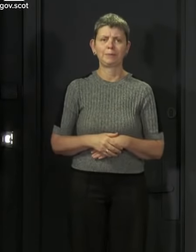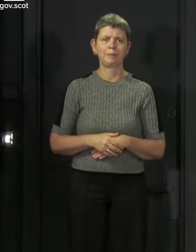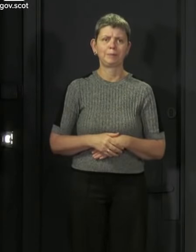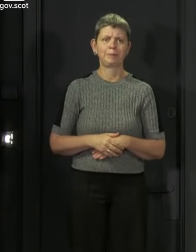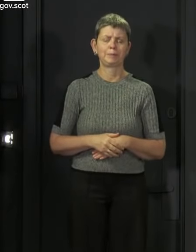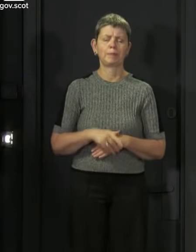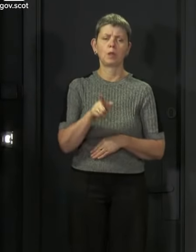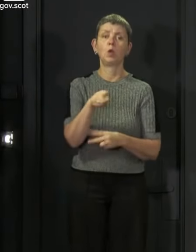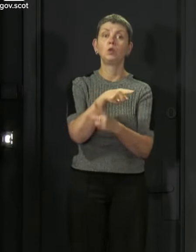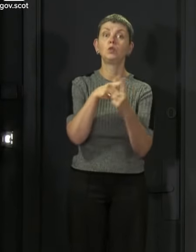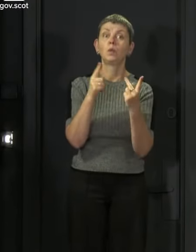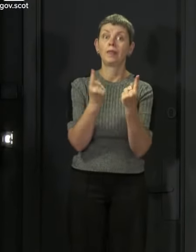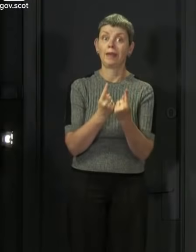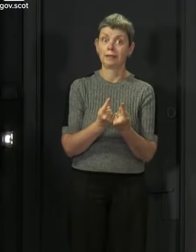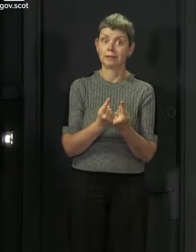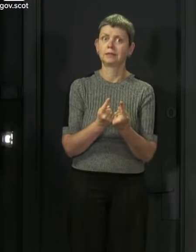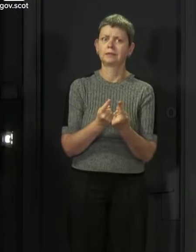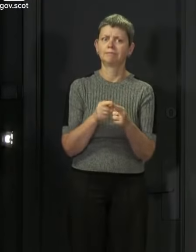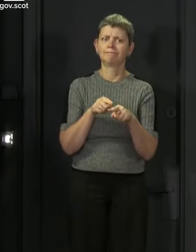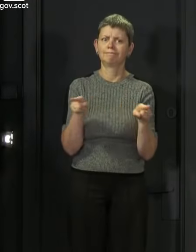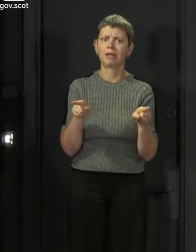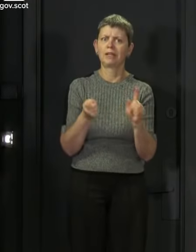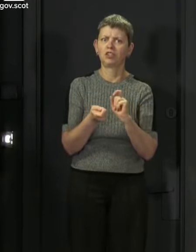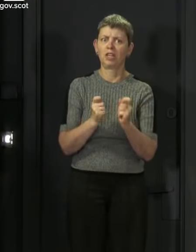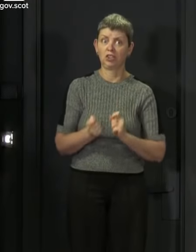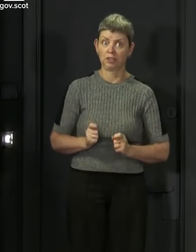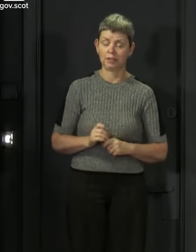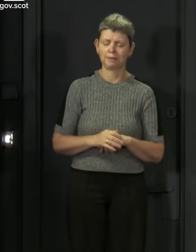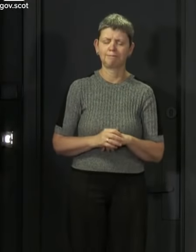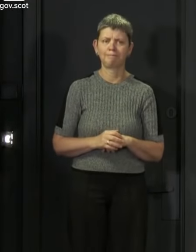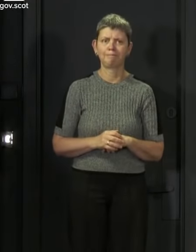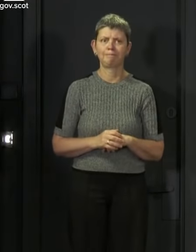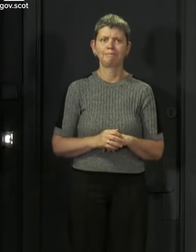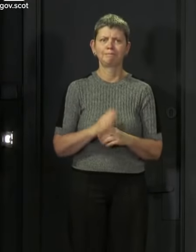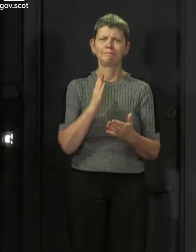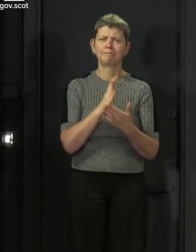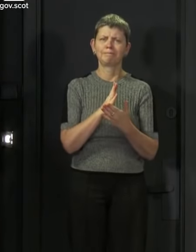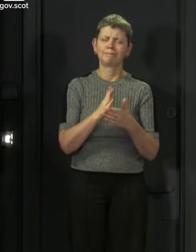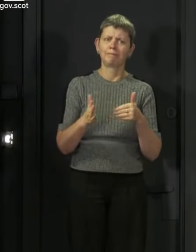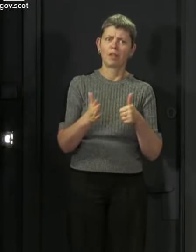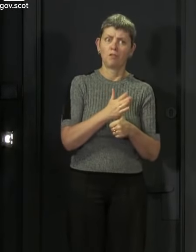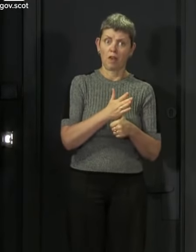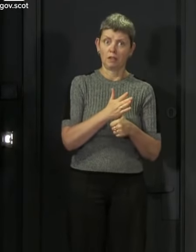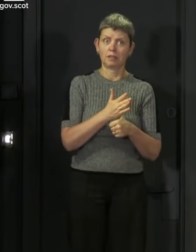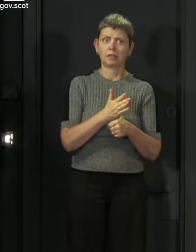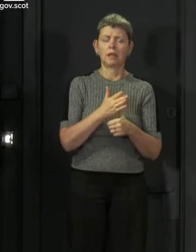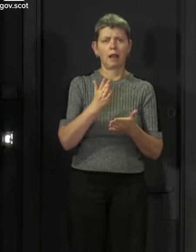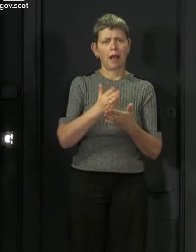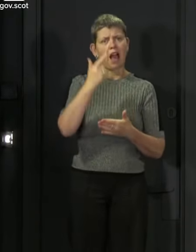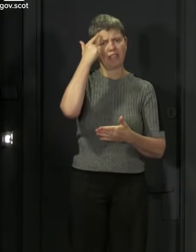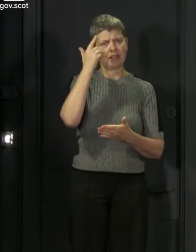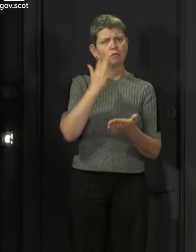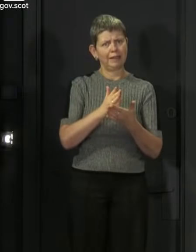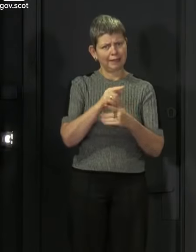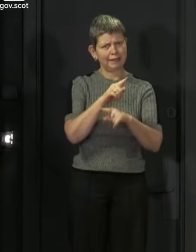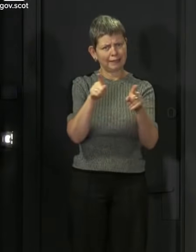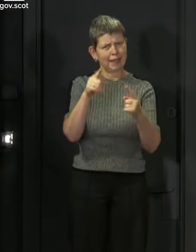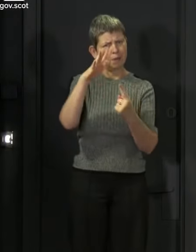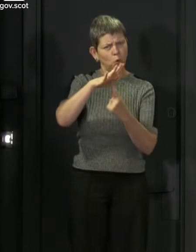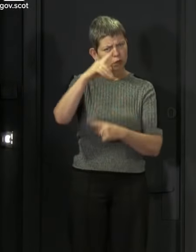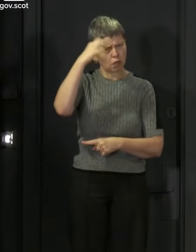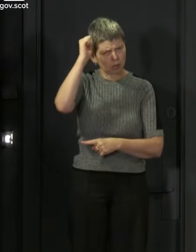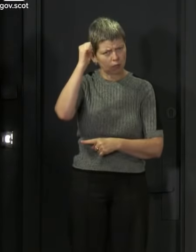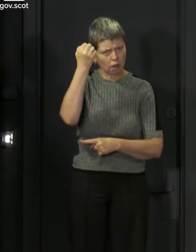points about these changes. Firstly, I think this is an important one for me to stress and for everybody watching to understand,